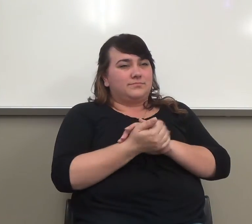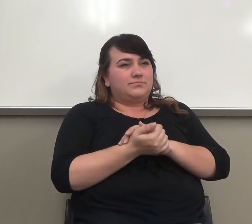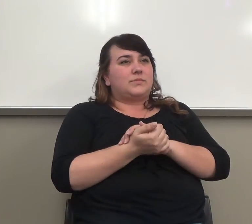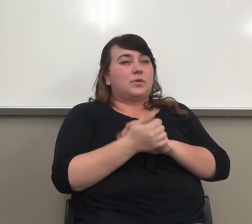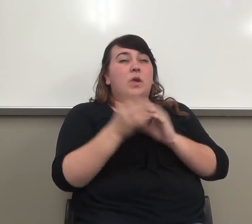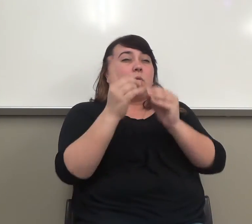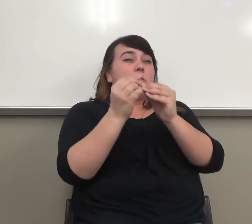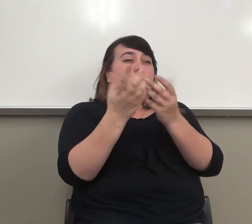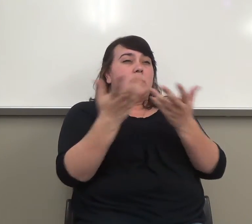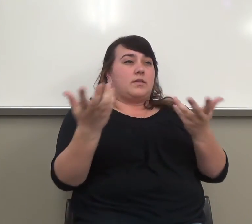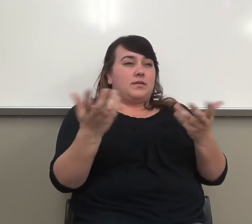more thing.